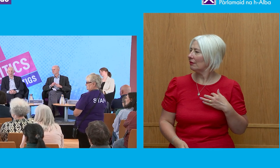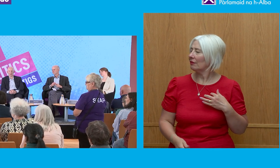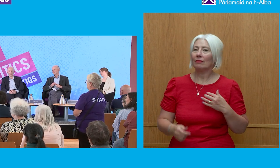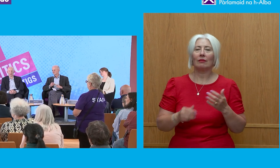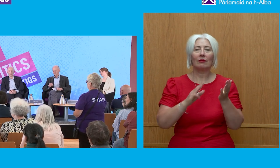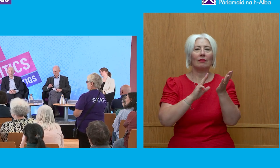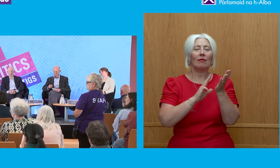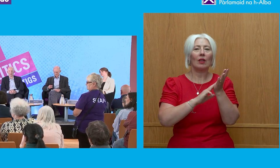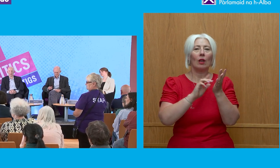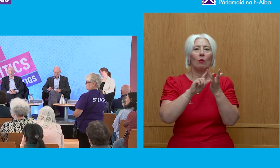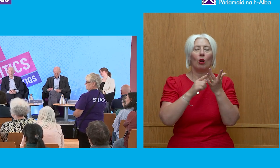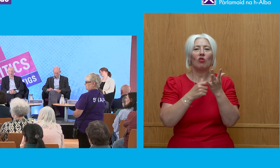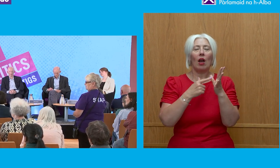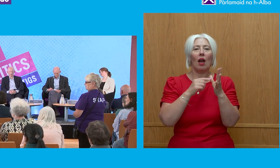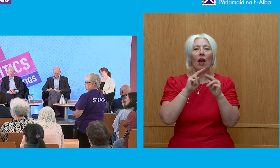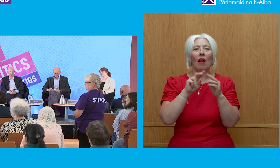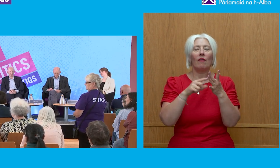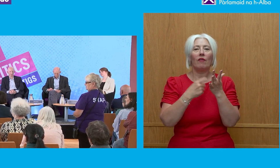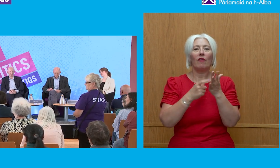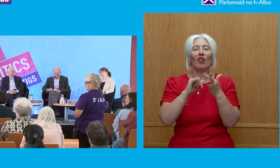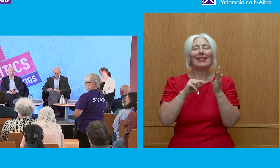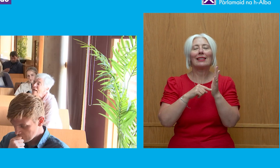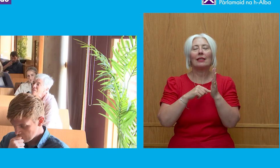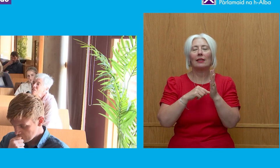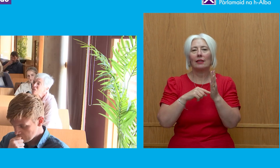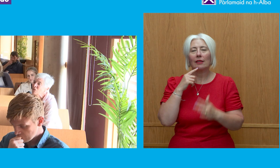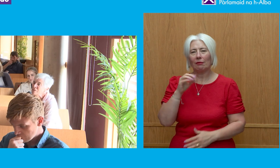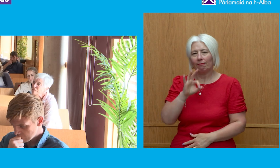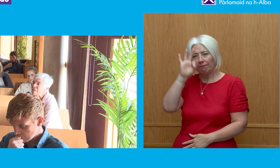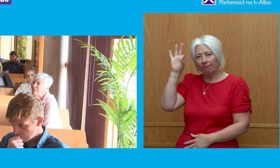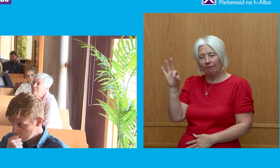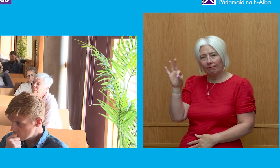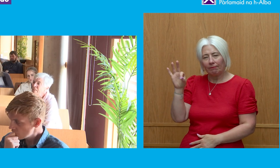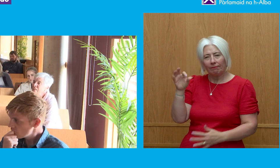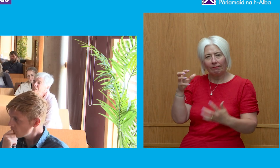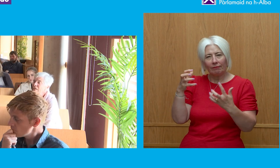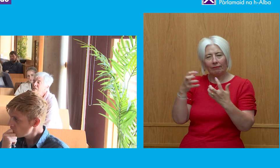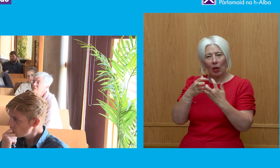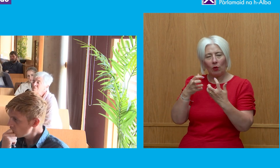Moira Forrest. My question is, how can you codify